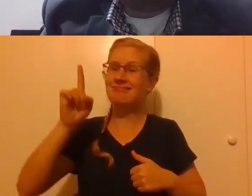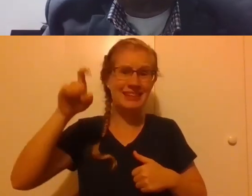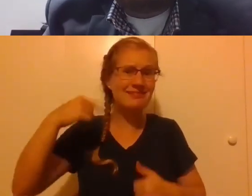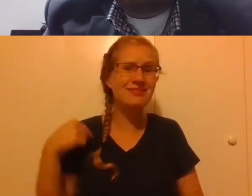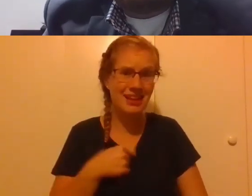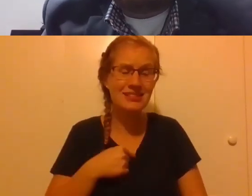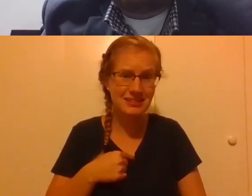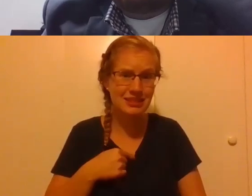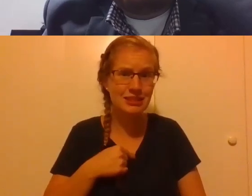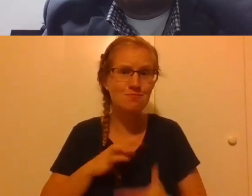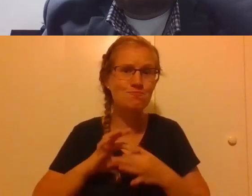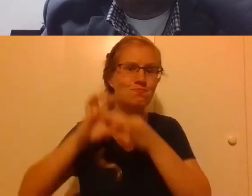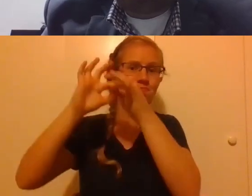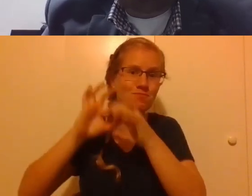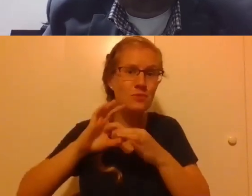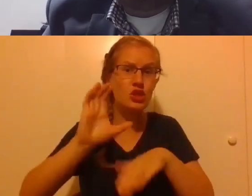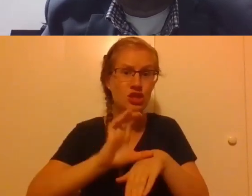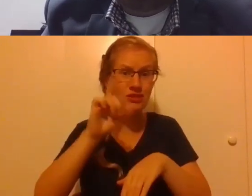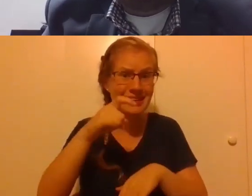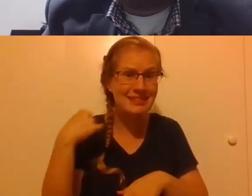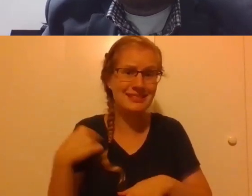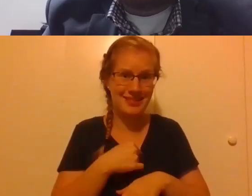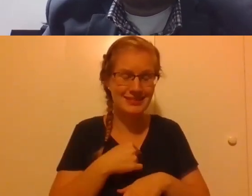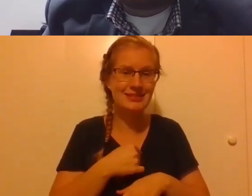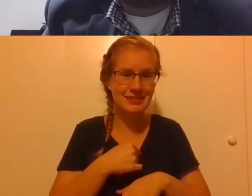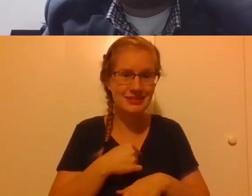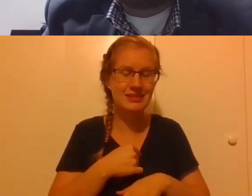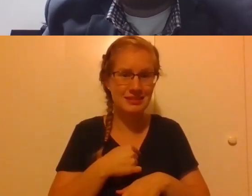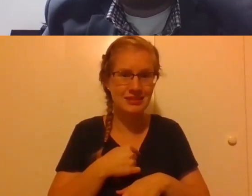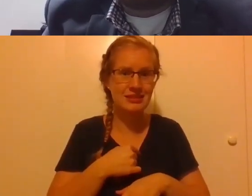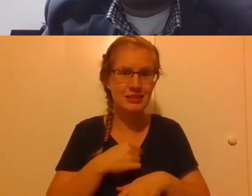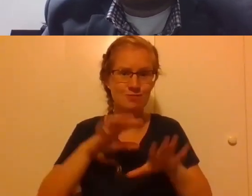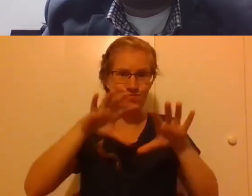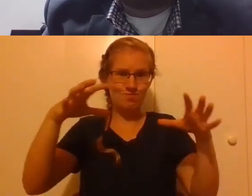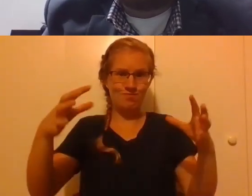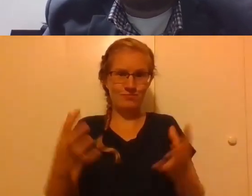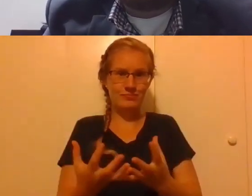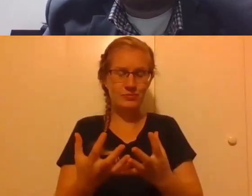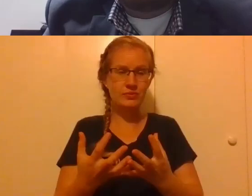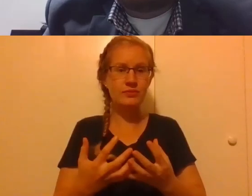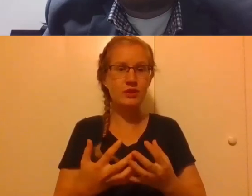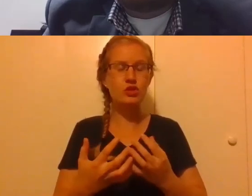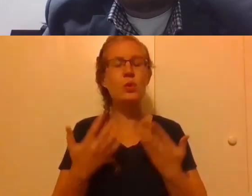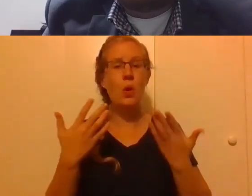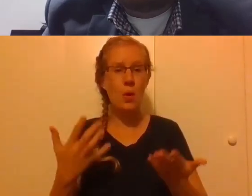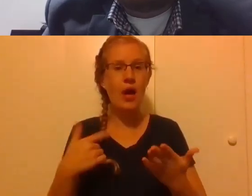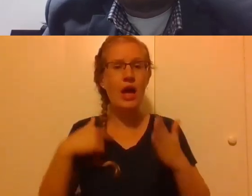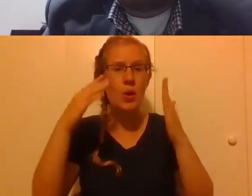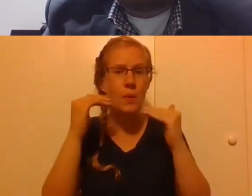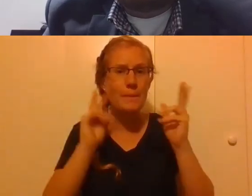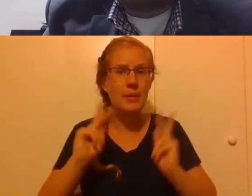The church needs us to be complete. And so if anything, I hope people,